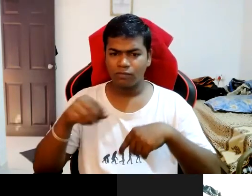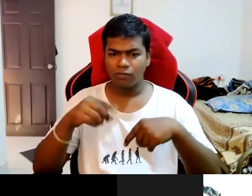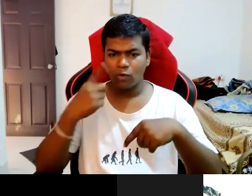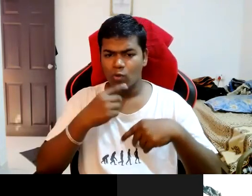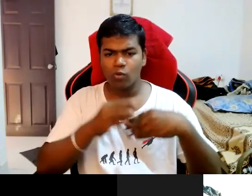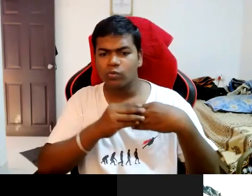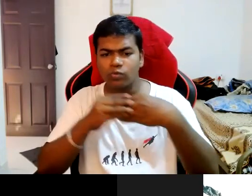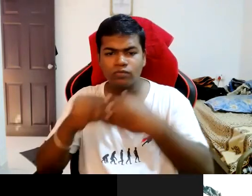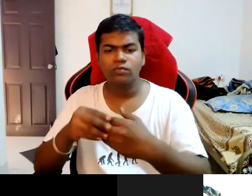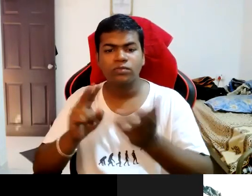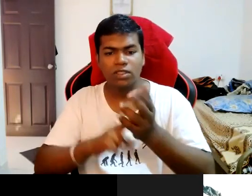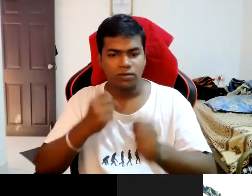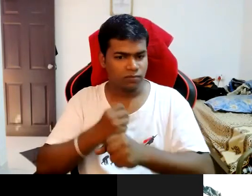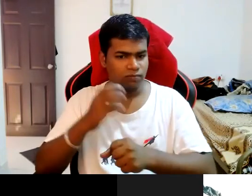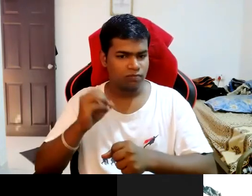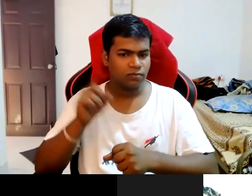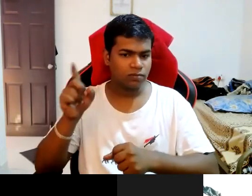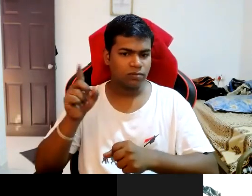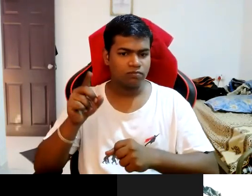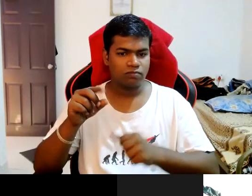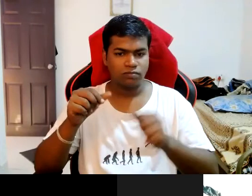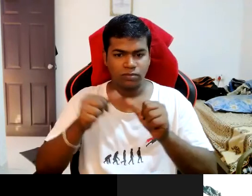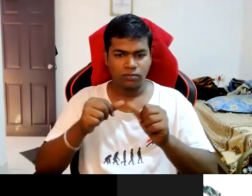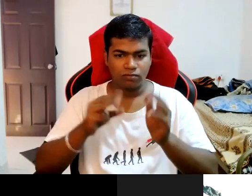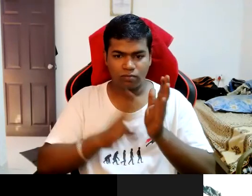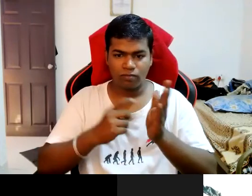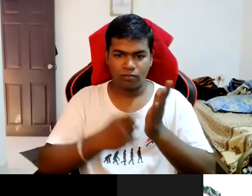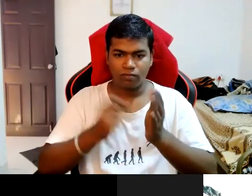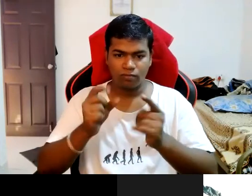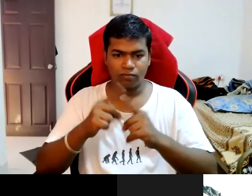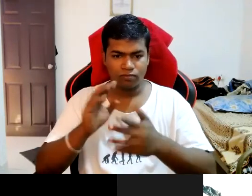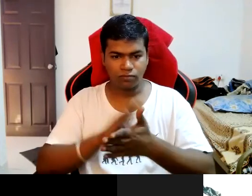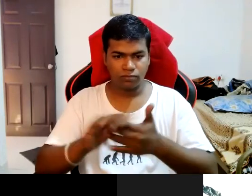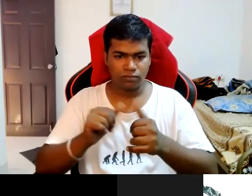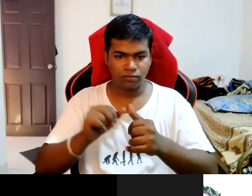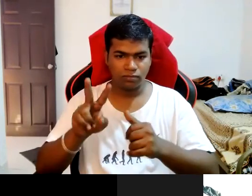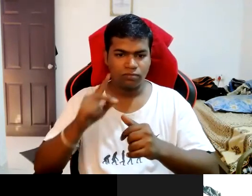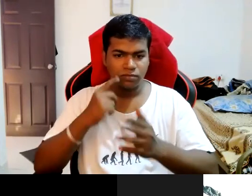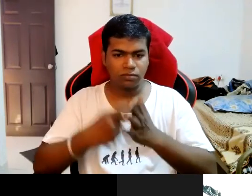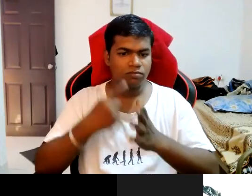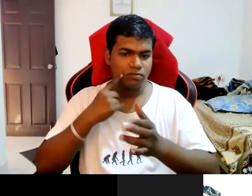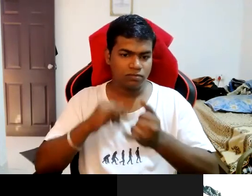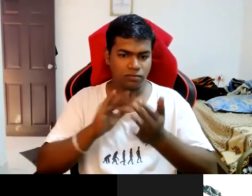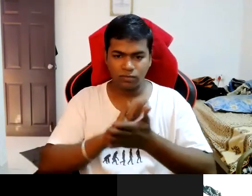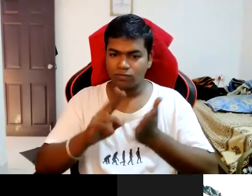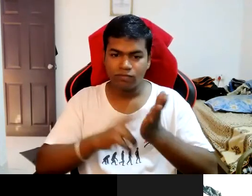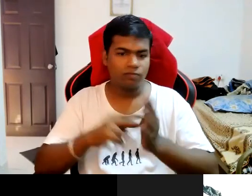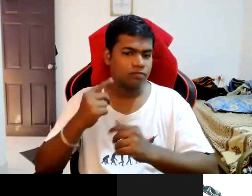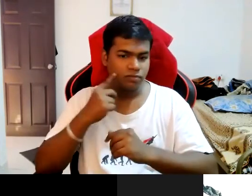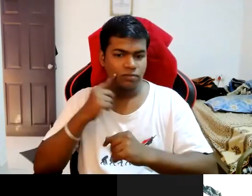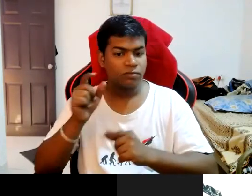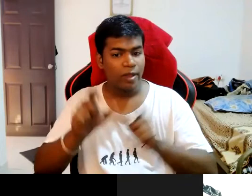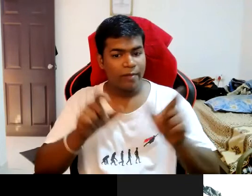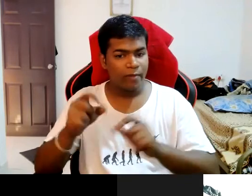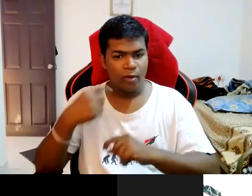one ngo uh that is the amruta vatshani uh that is uh that organization working the people